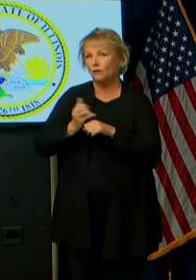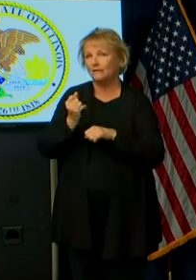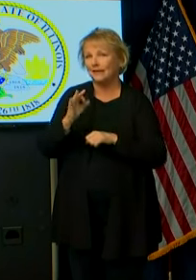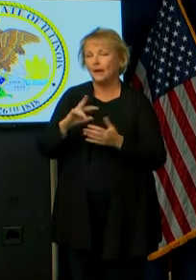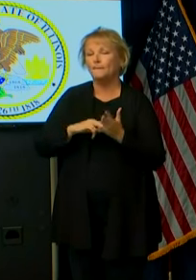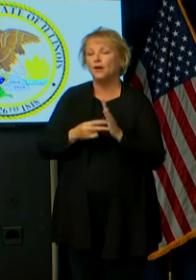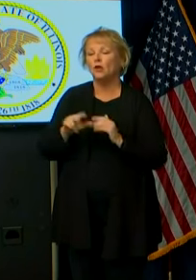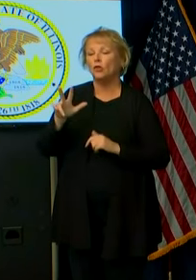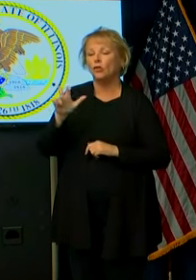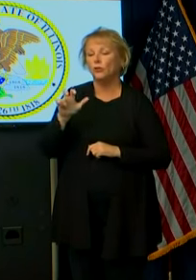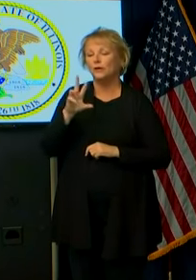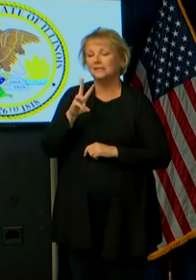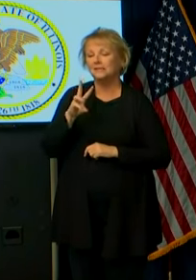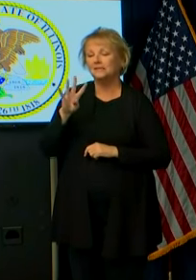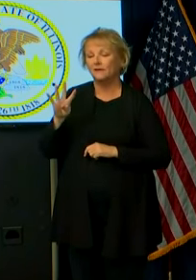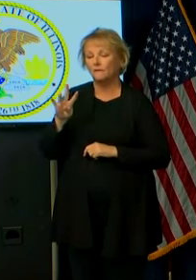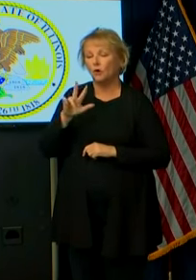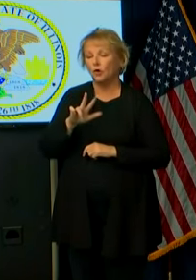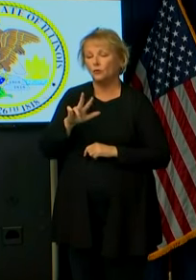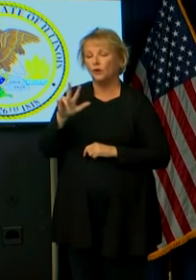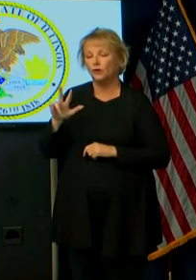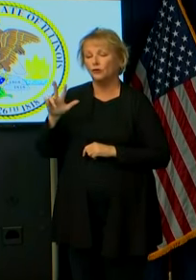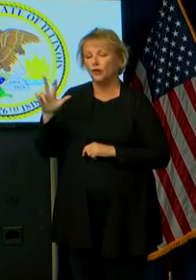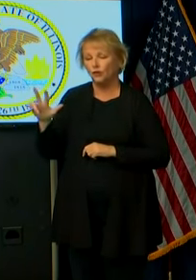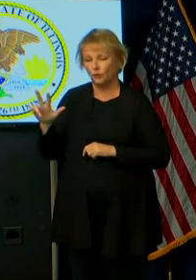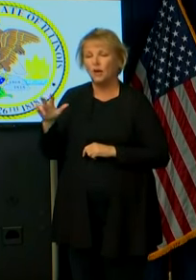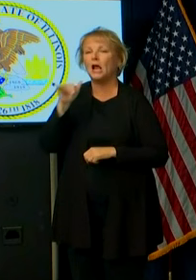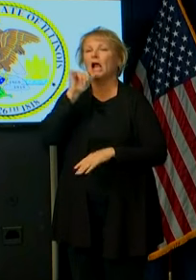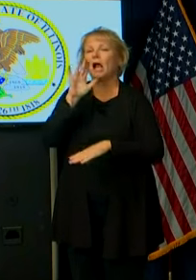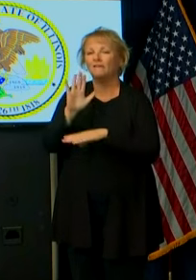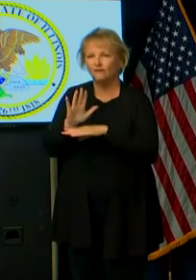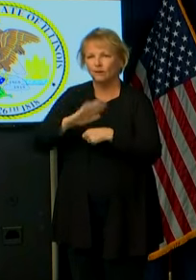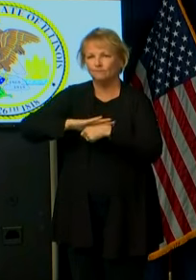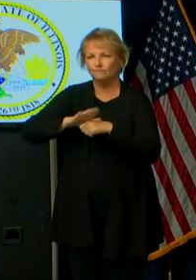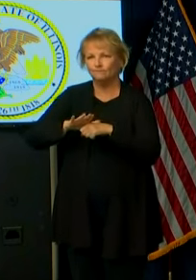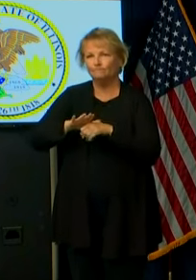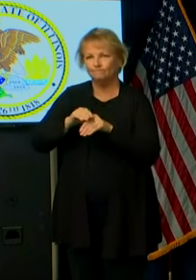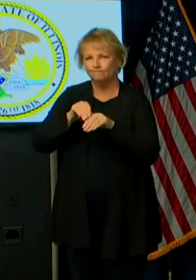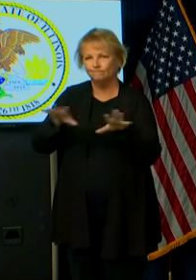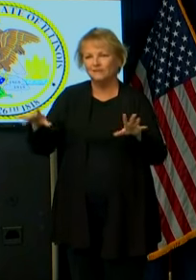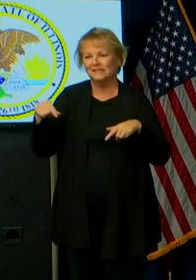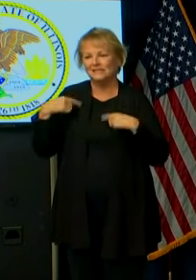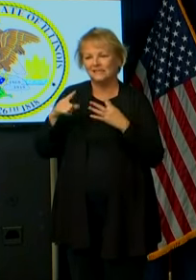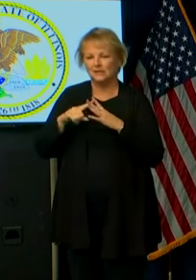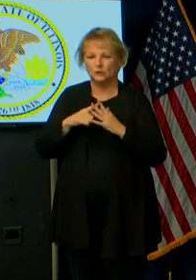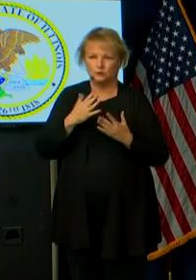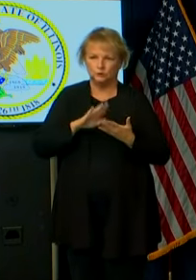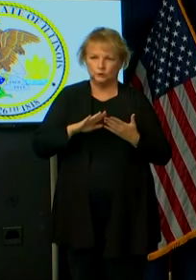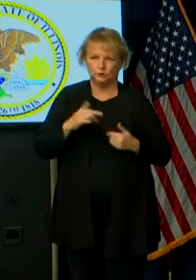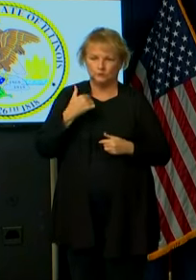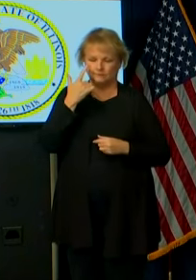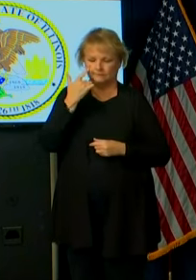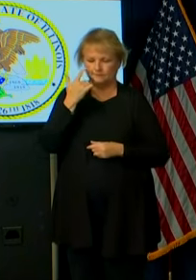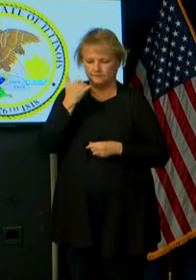364,33 confirmed cases since the start of this pandemic. Excuse me, please.